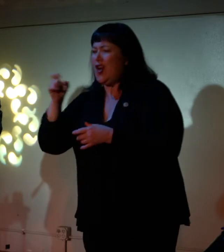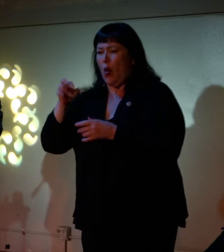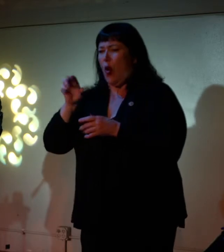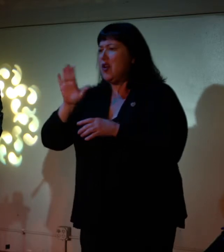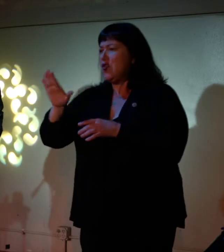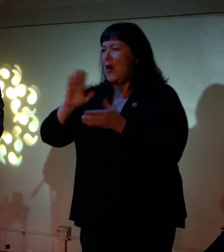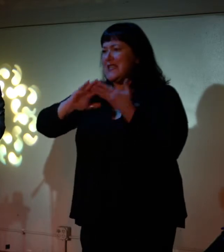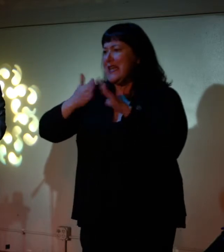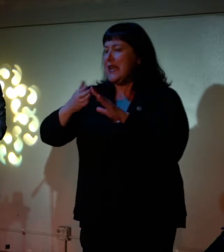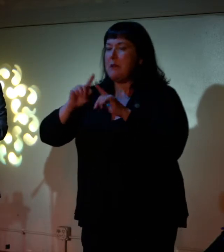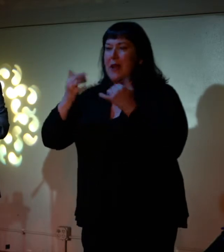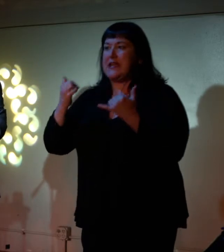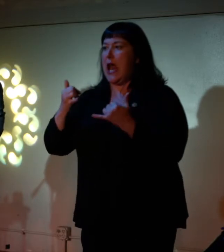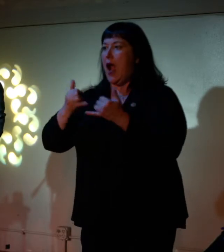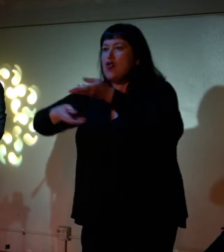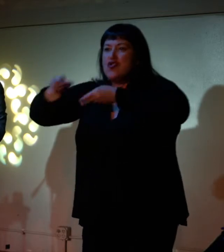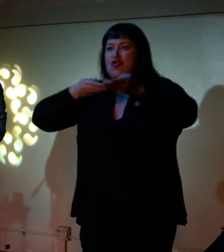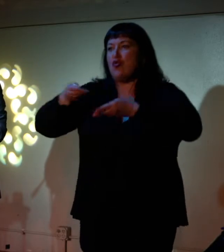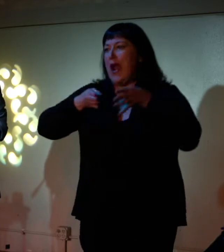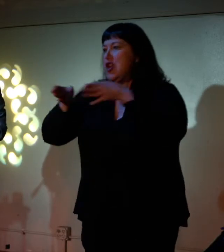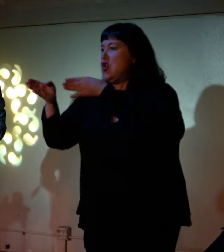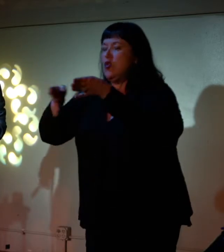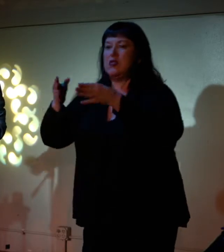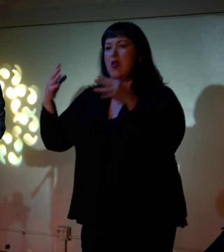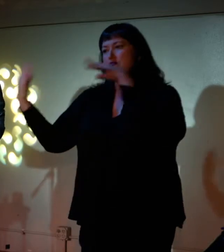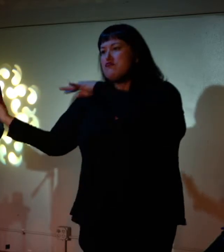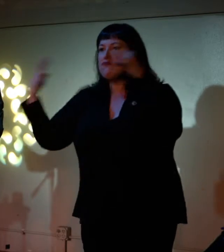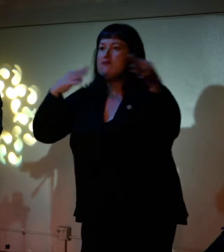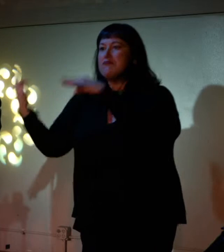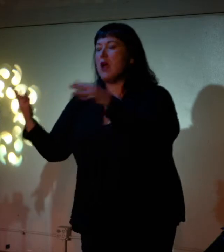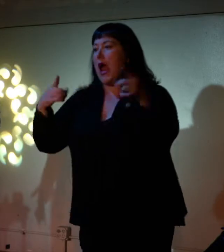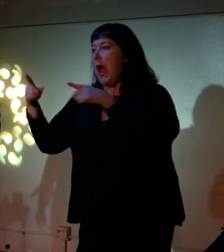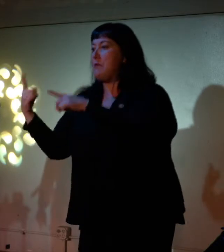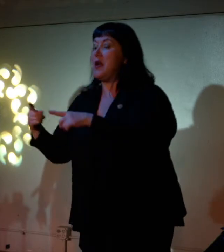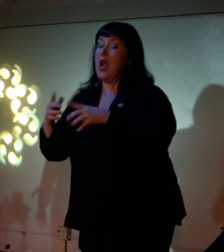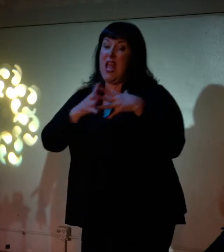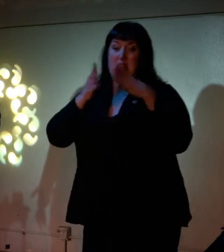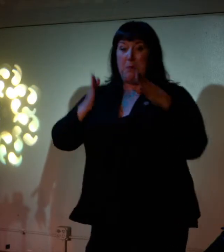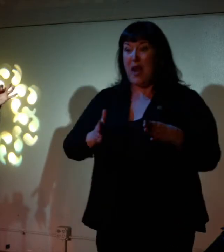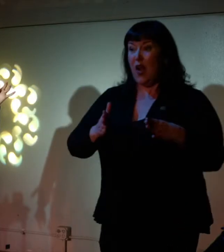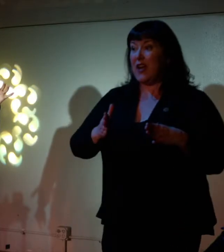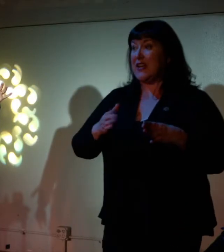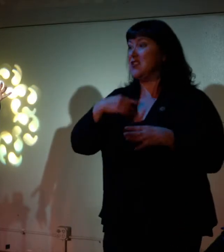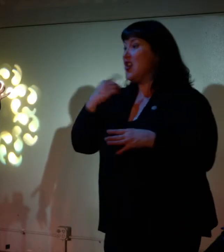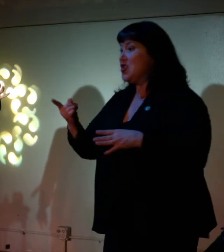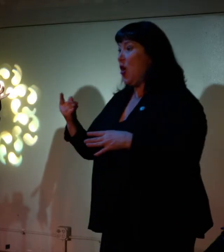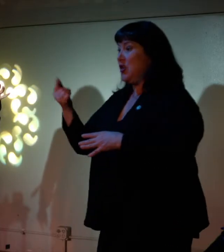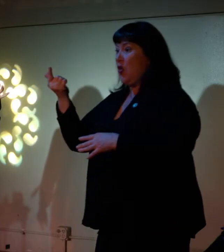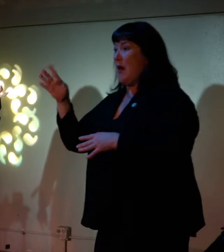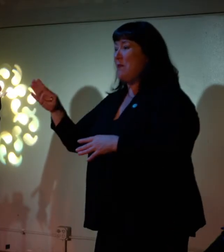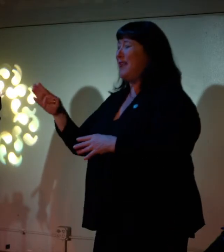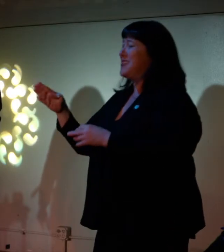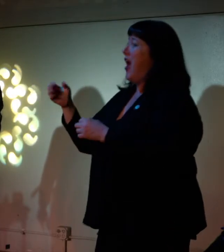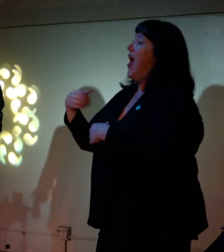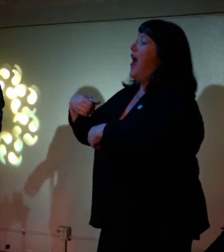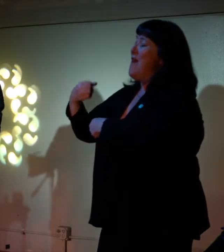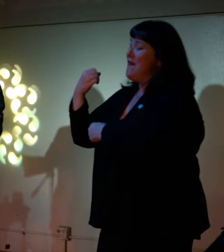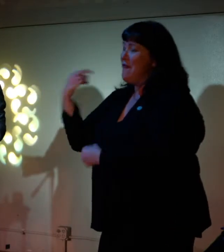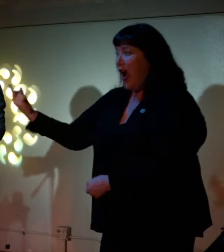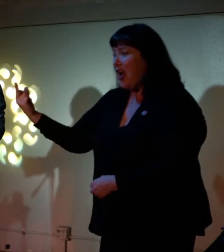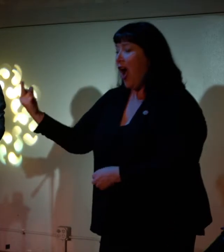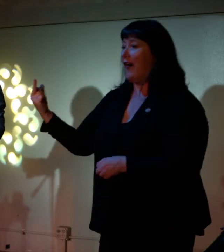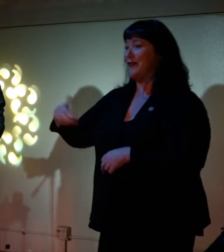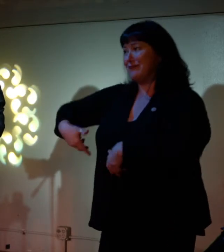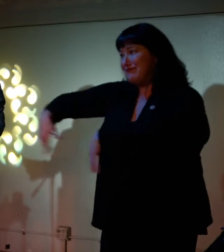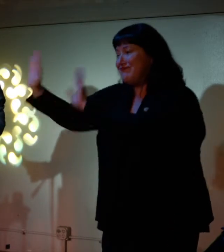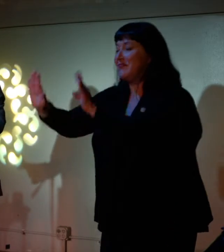Well, now trade routes were being discovered, wars were being fought, the Americans had told the Brits to fuck right off in 1776, and were